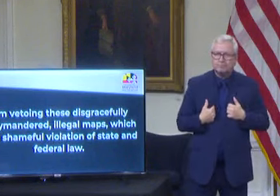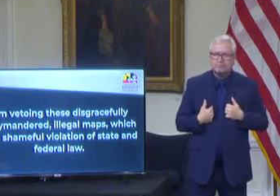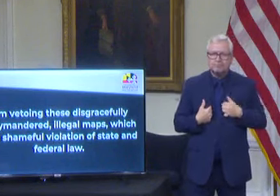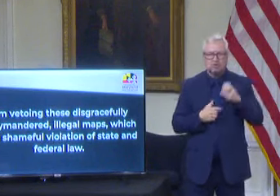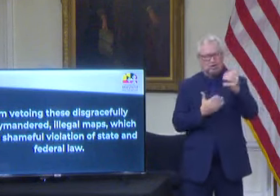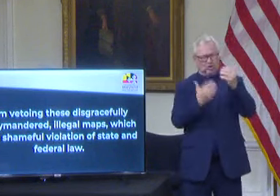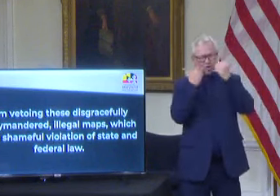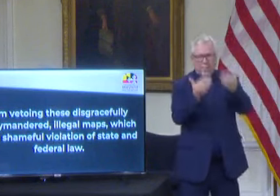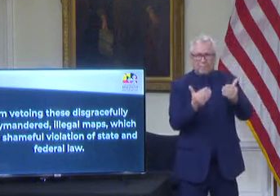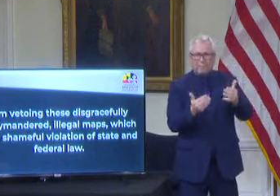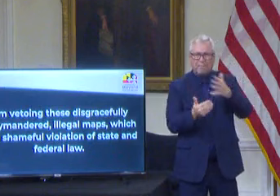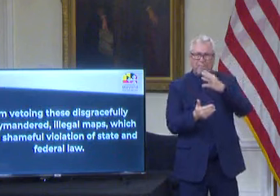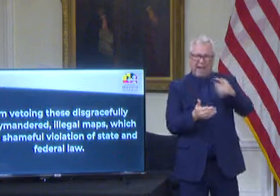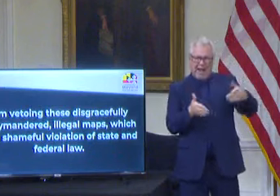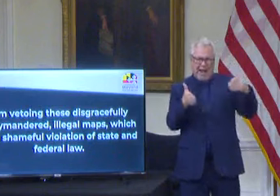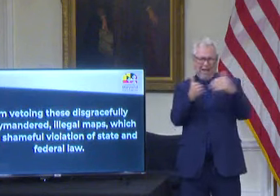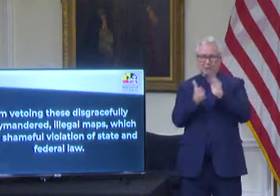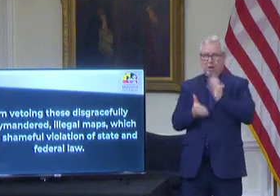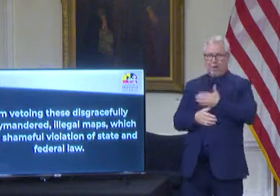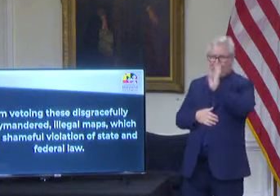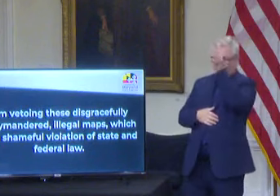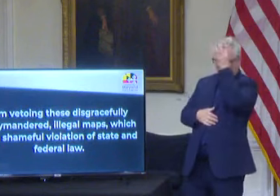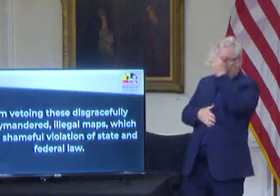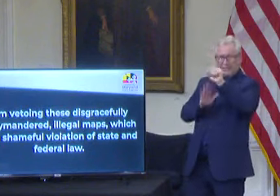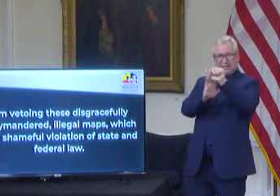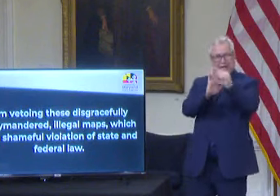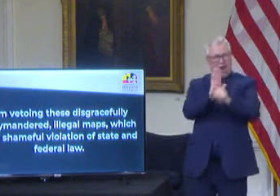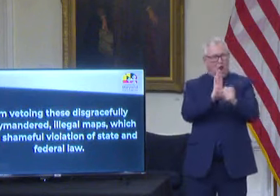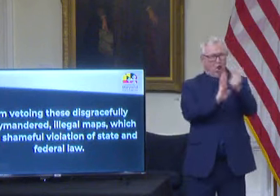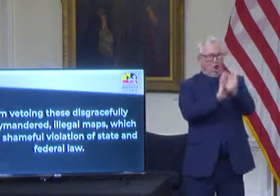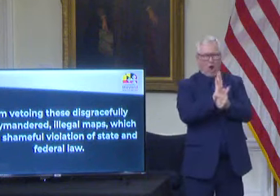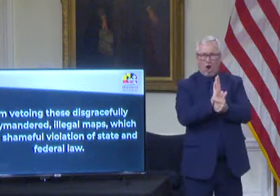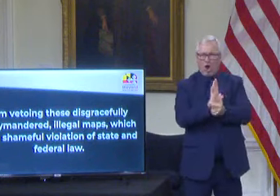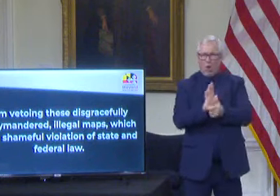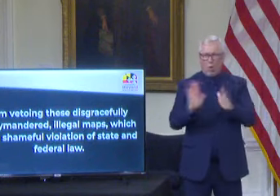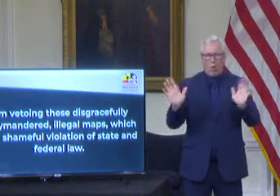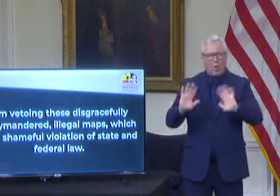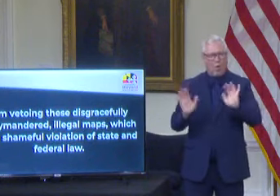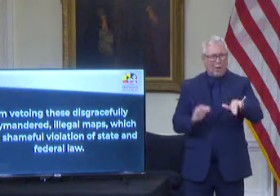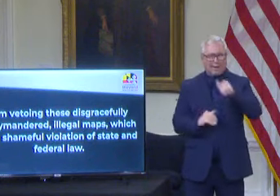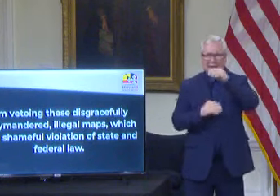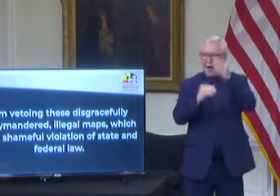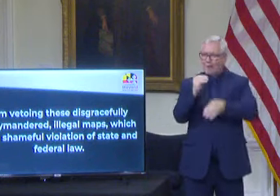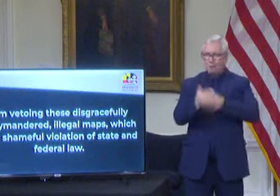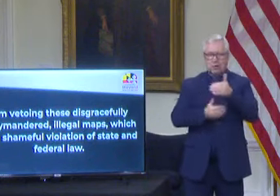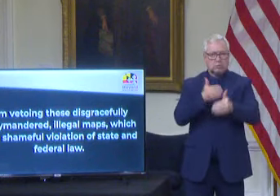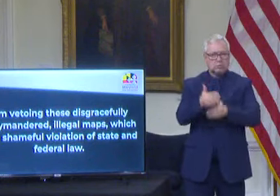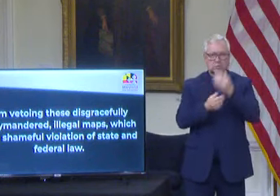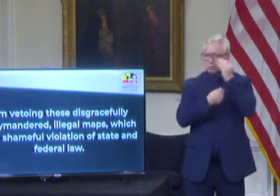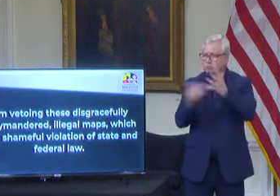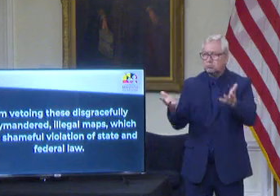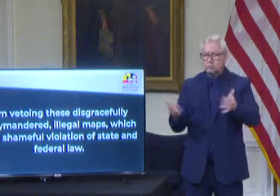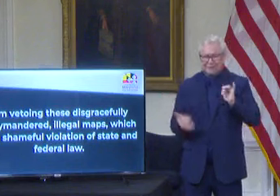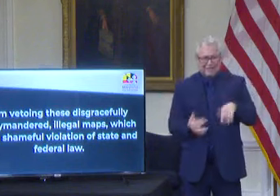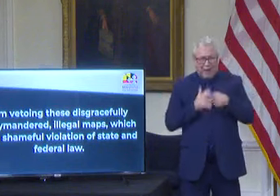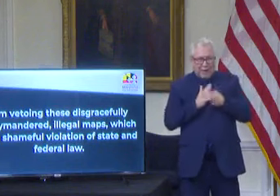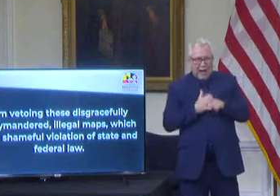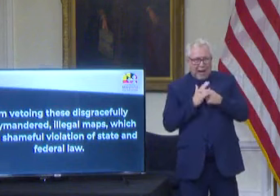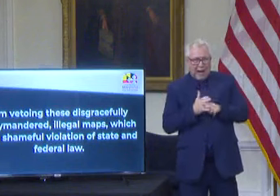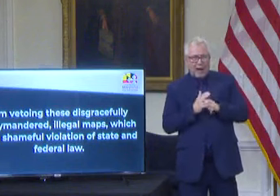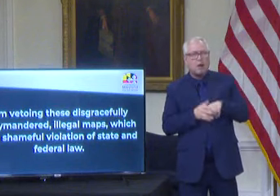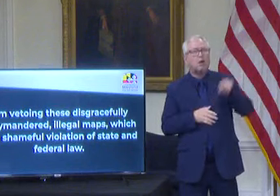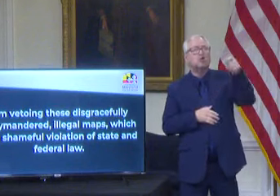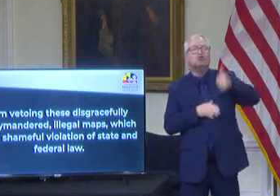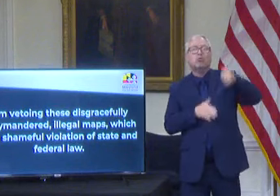This is not the end of the process. This is just the beginning. The courts will be the